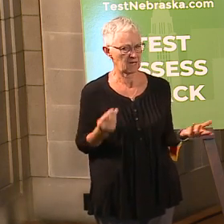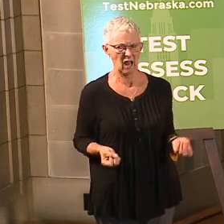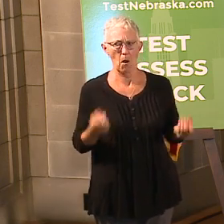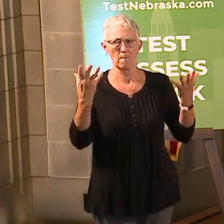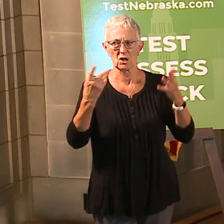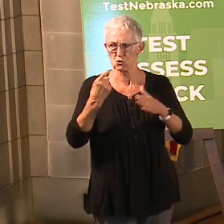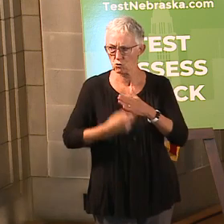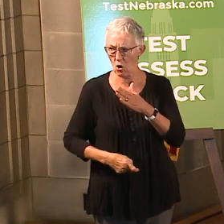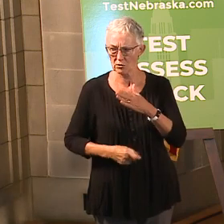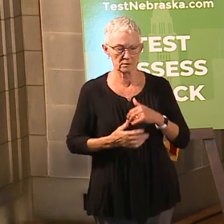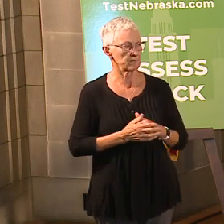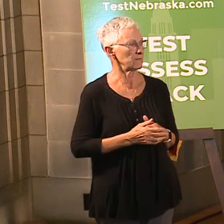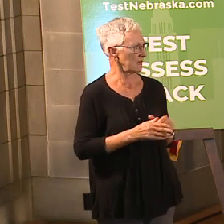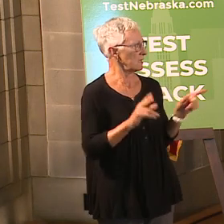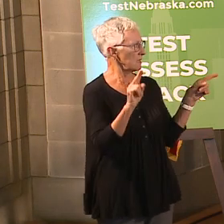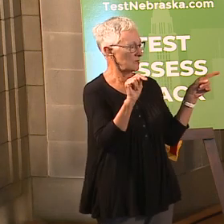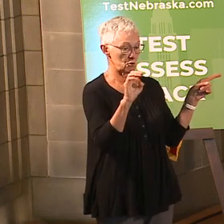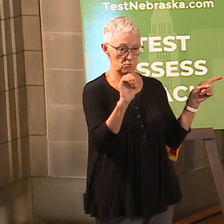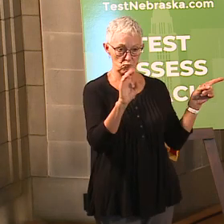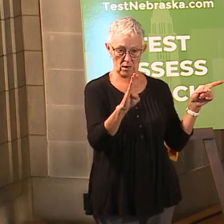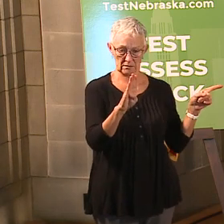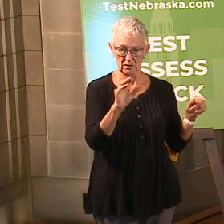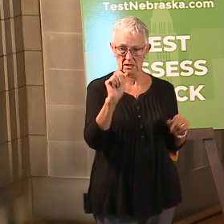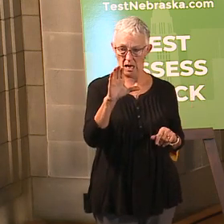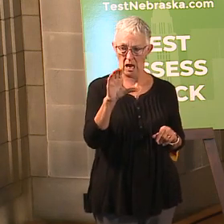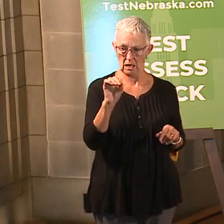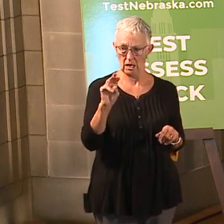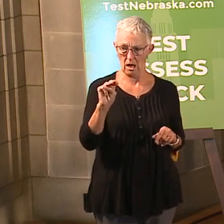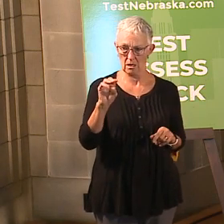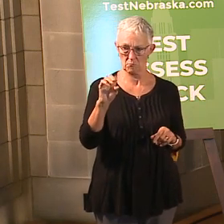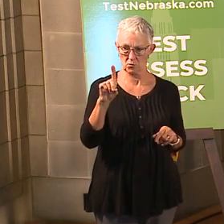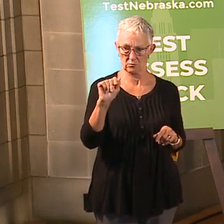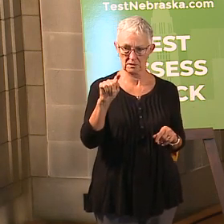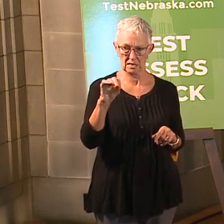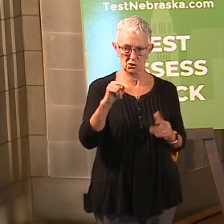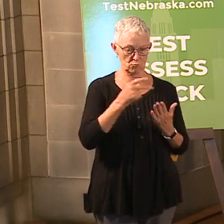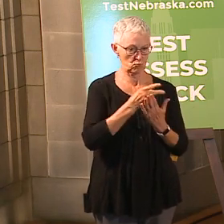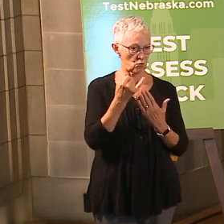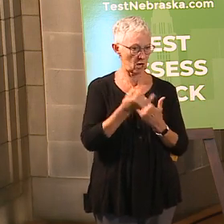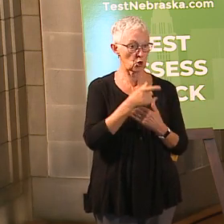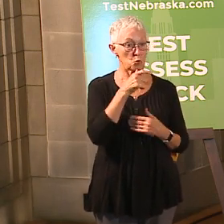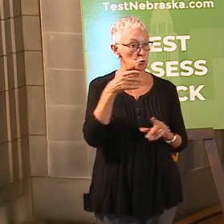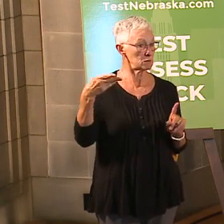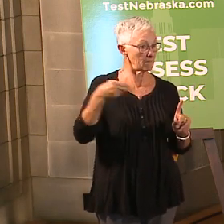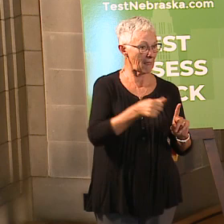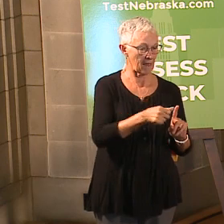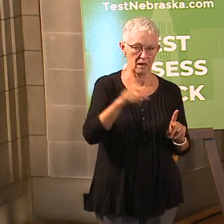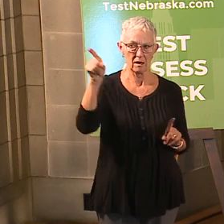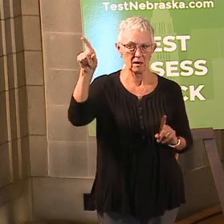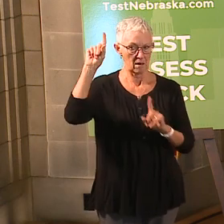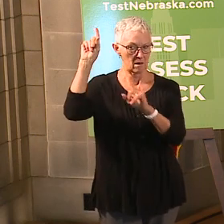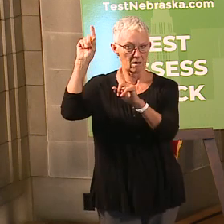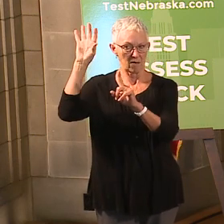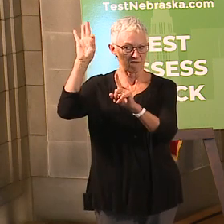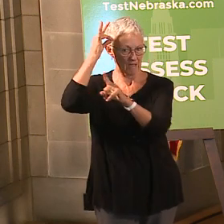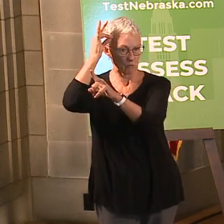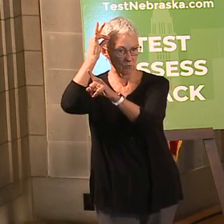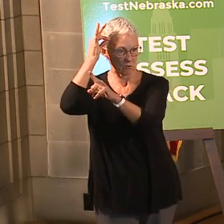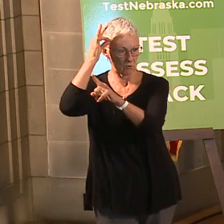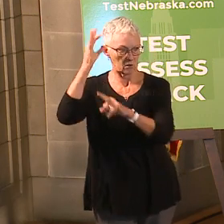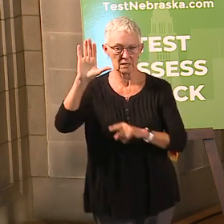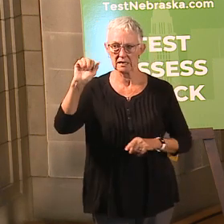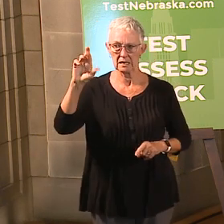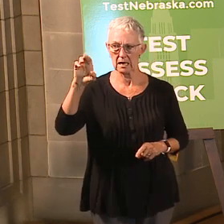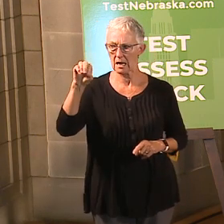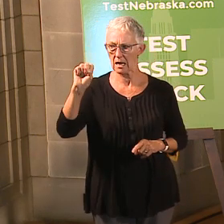was with the Nebraska Accommodation Project, who's paying for it? We're using CARES Act money to pay for it. How much will it cost? Angie,